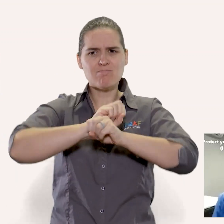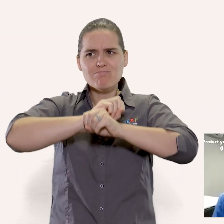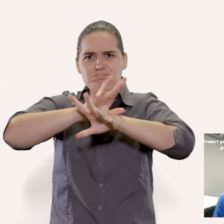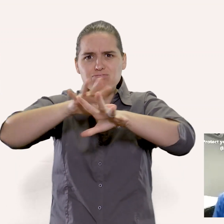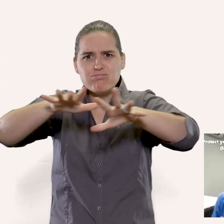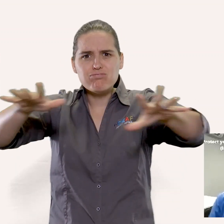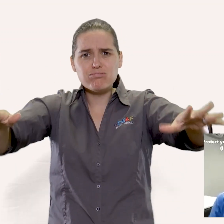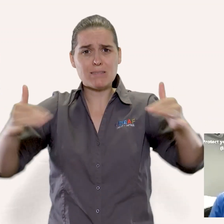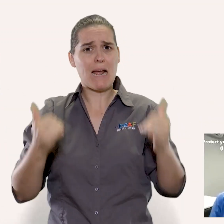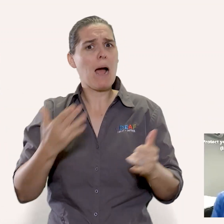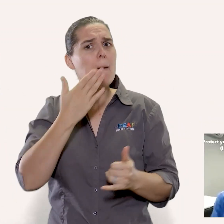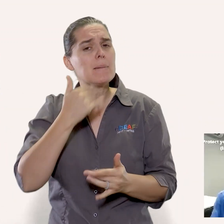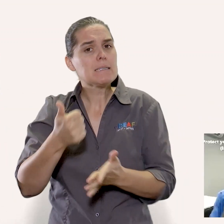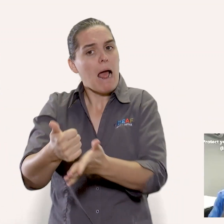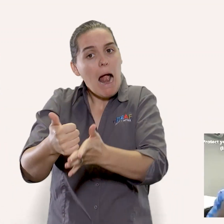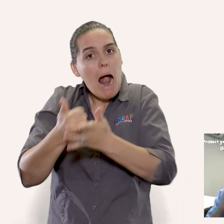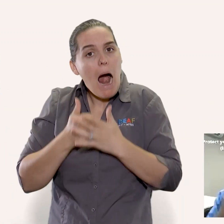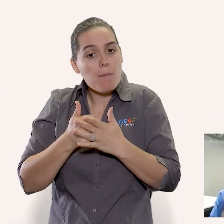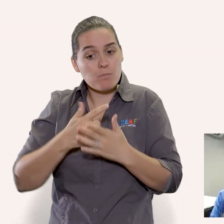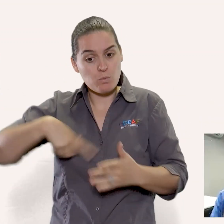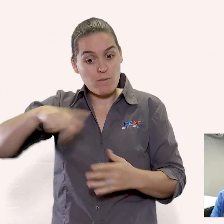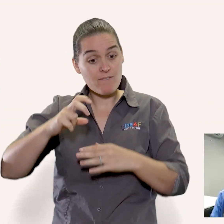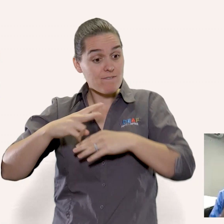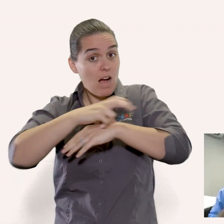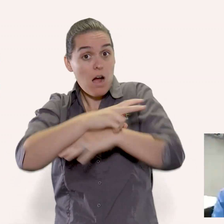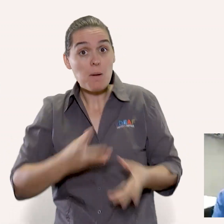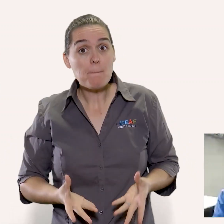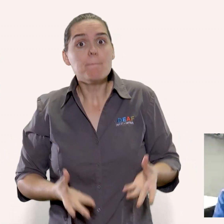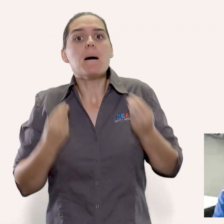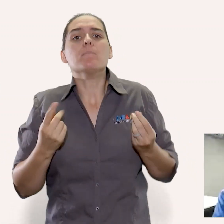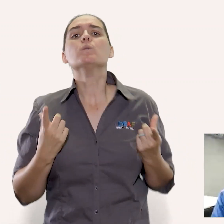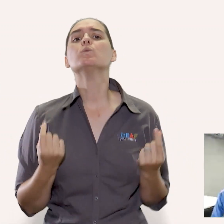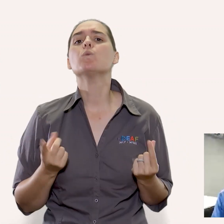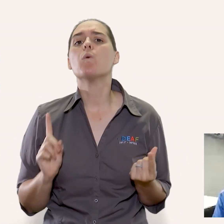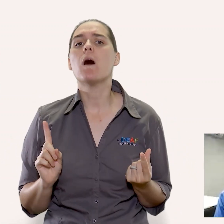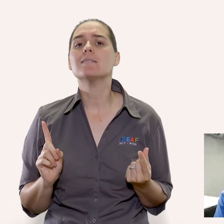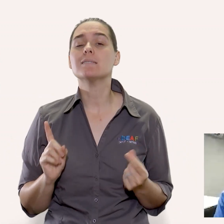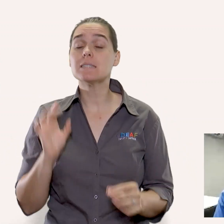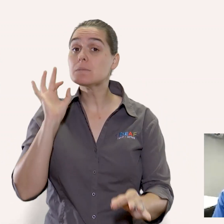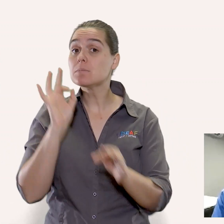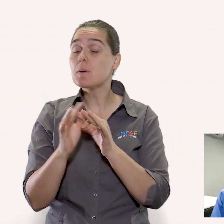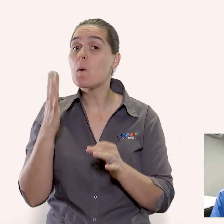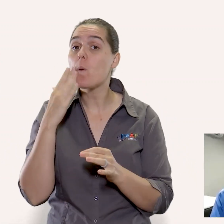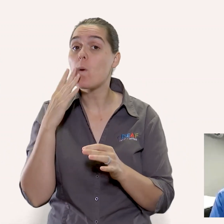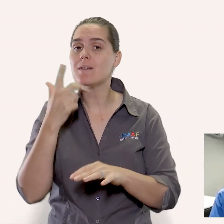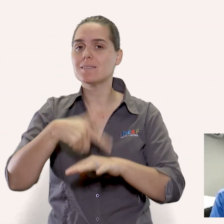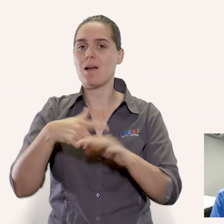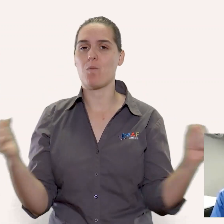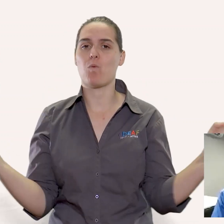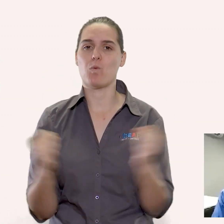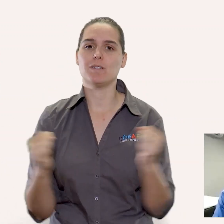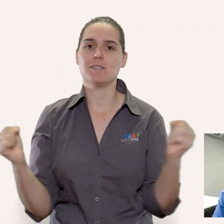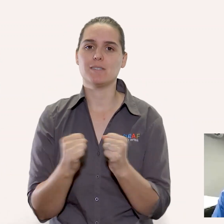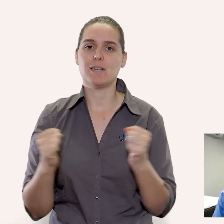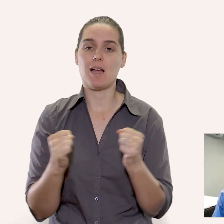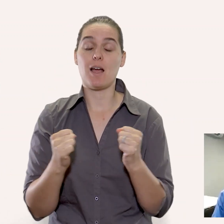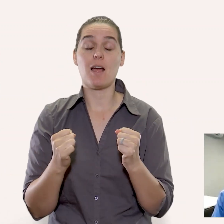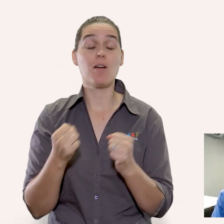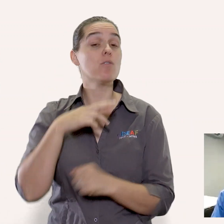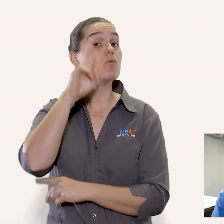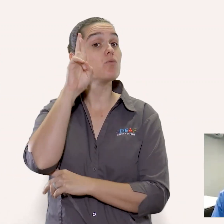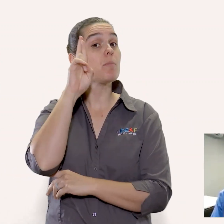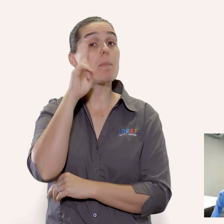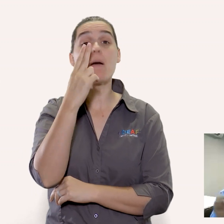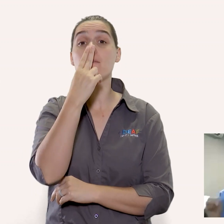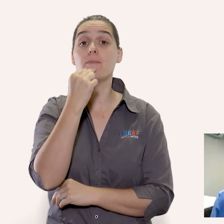families for years now on how to deal with viruses especially in winter time you must remember that the common flu